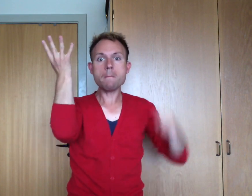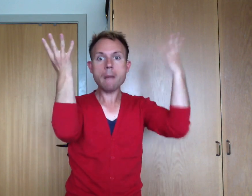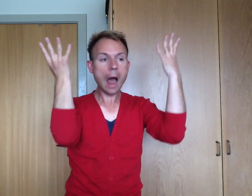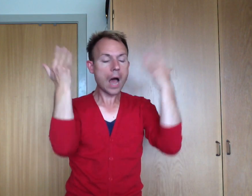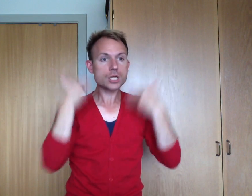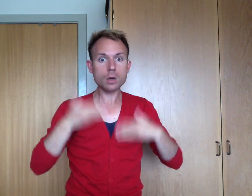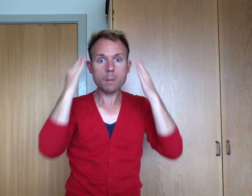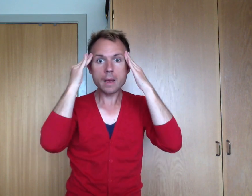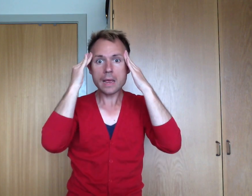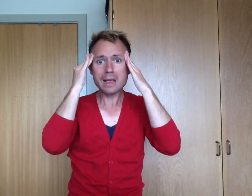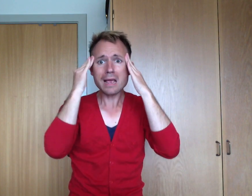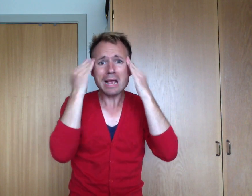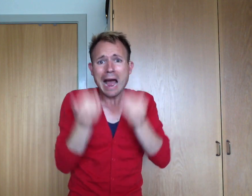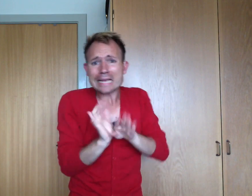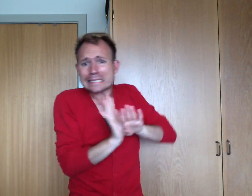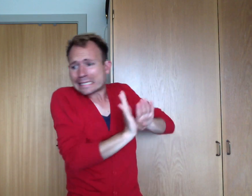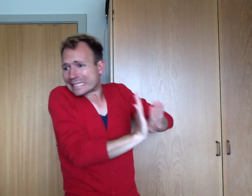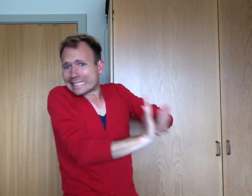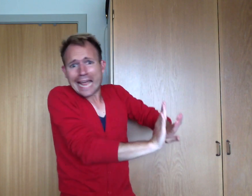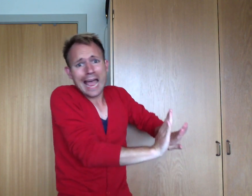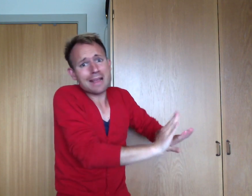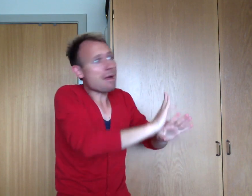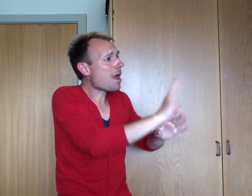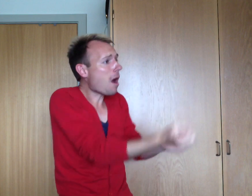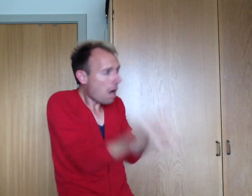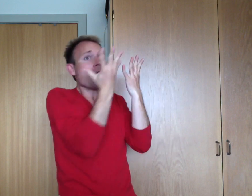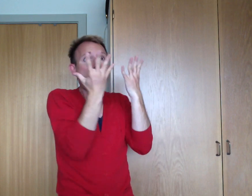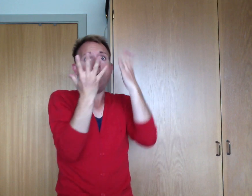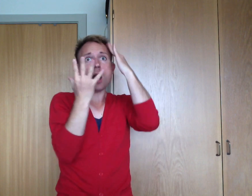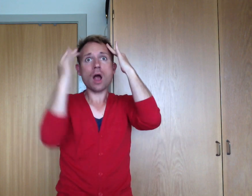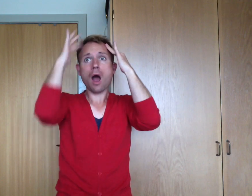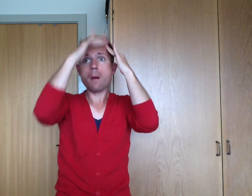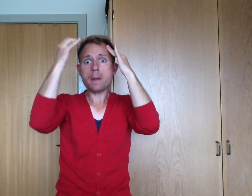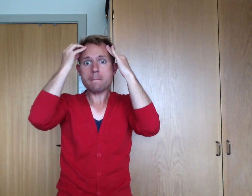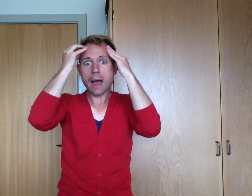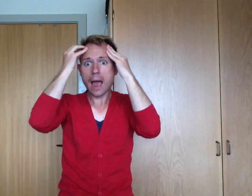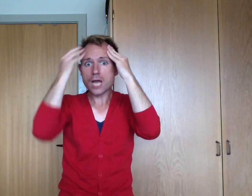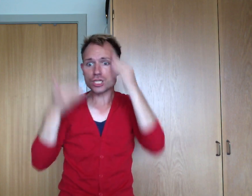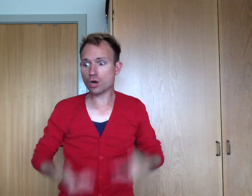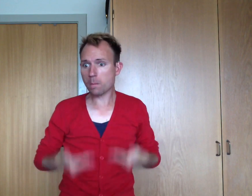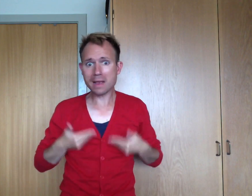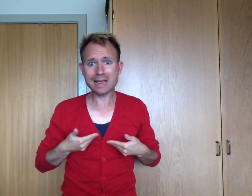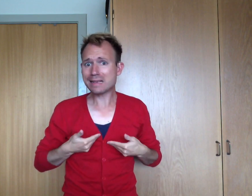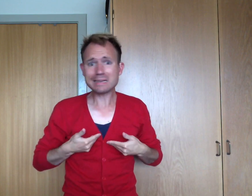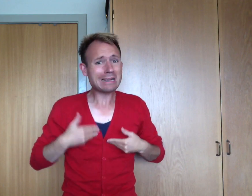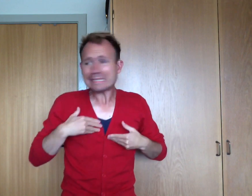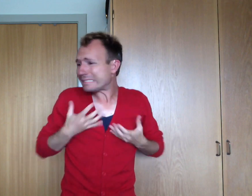back to me It's so hard to resist And it's all coming back to me I can barely